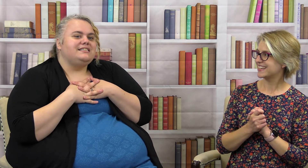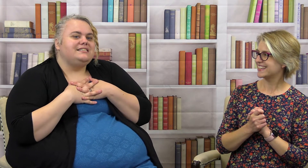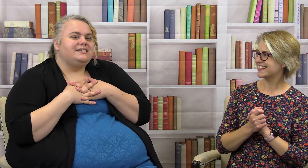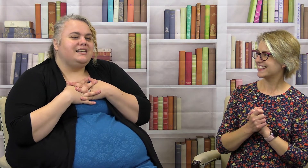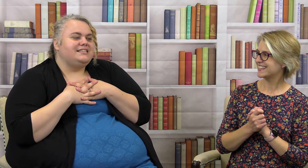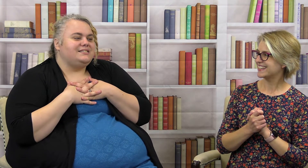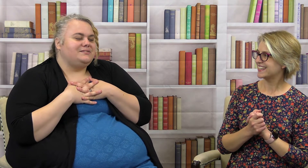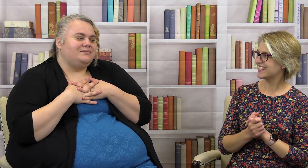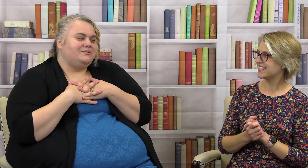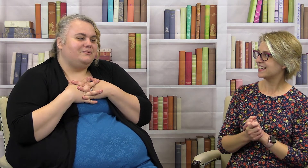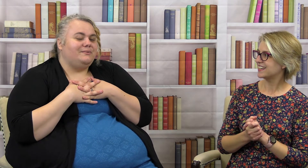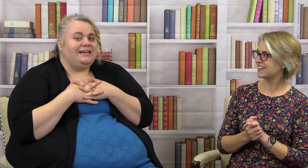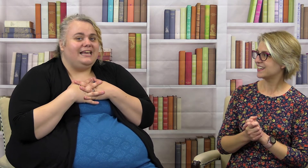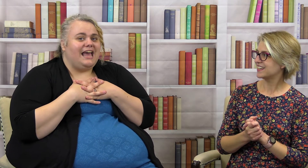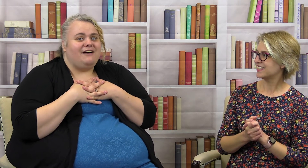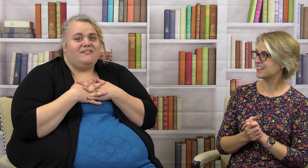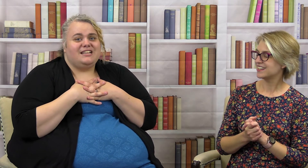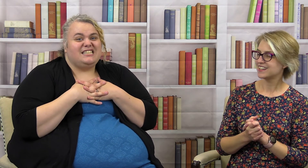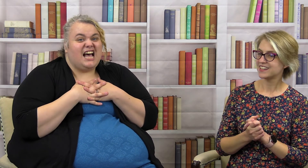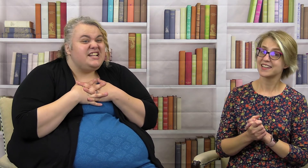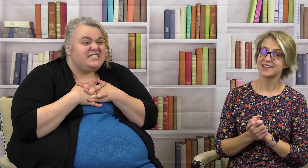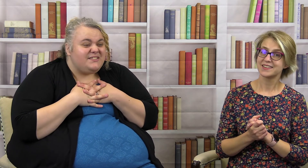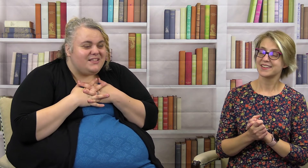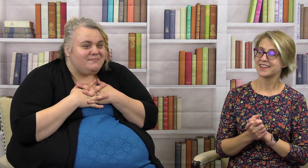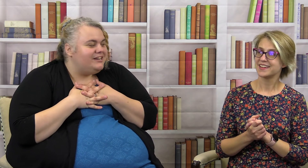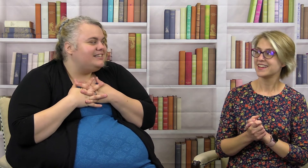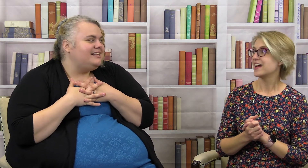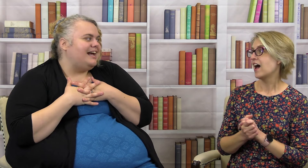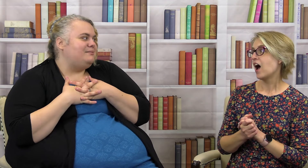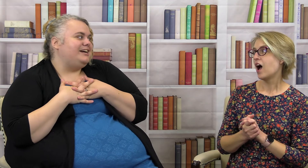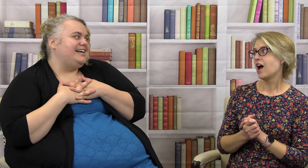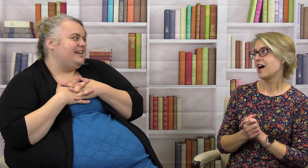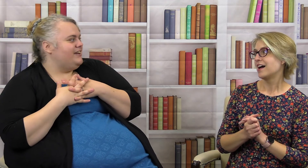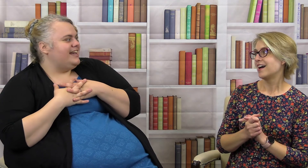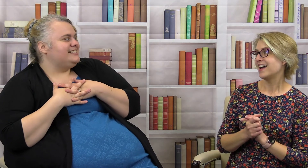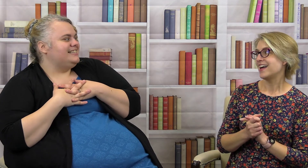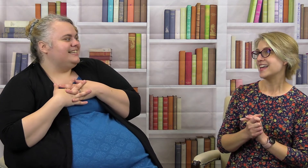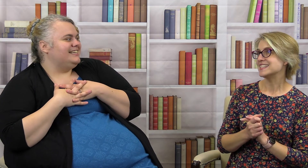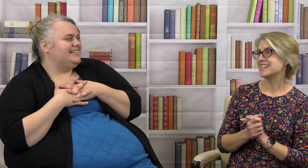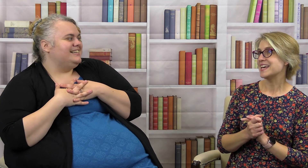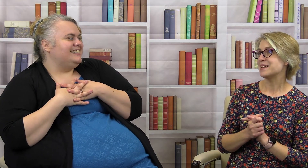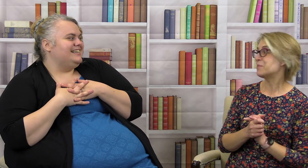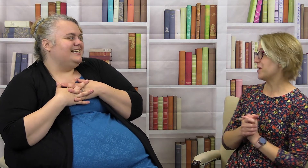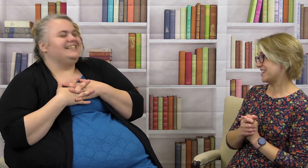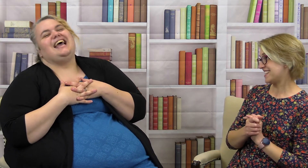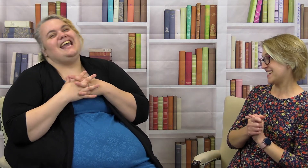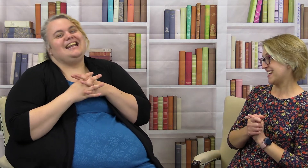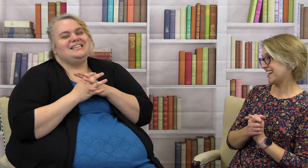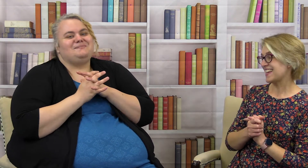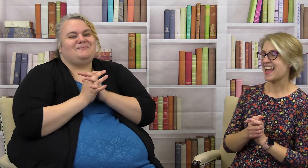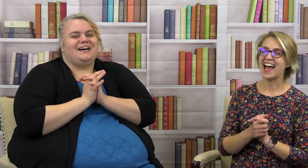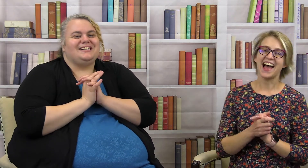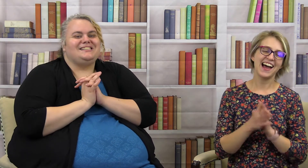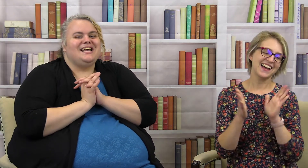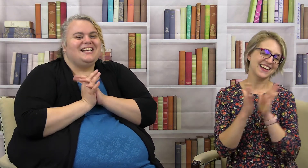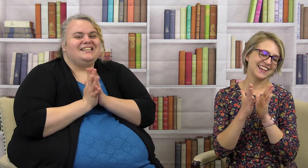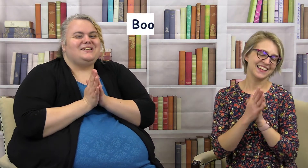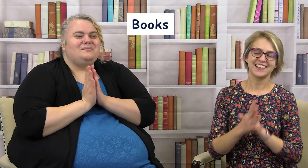because we have tons of them here at the library can you guess is it books it is books so